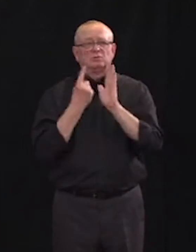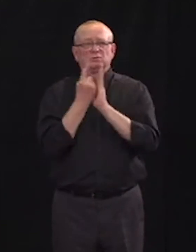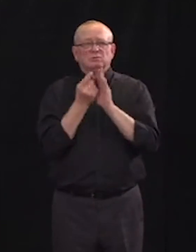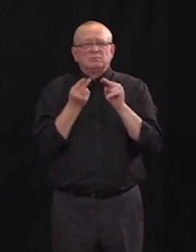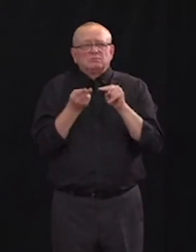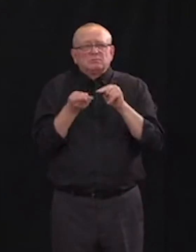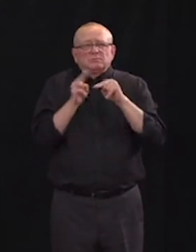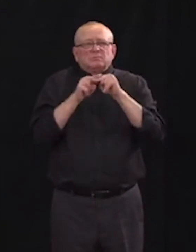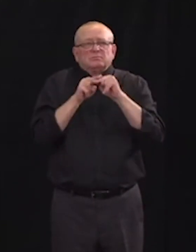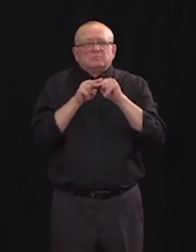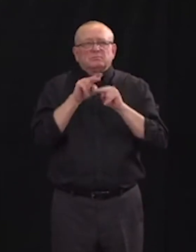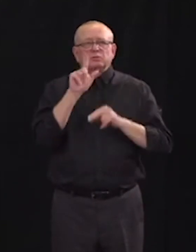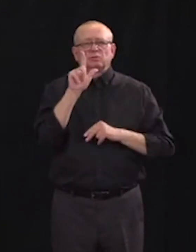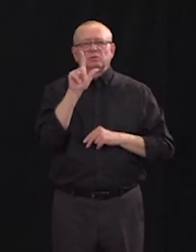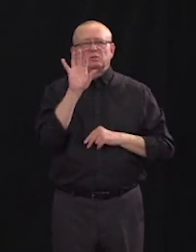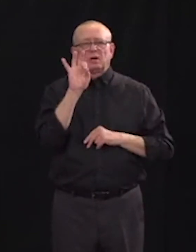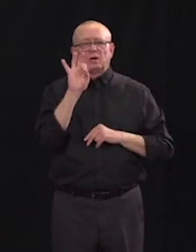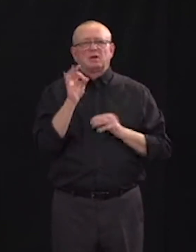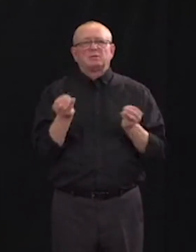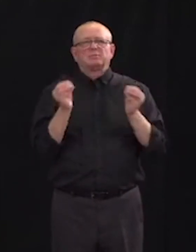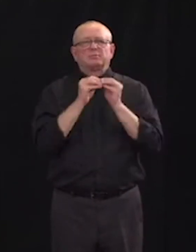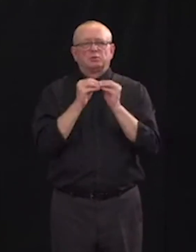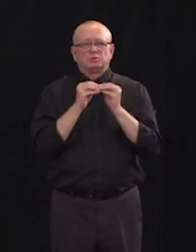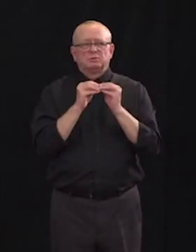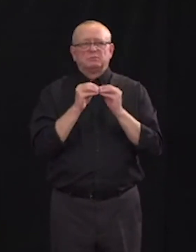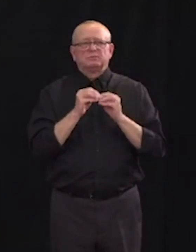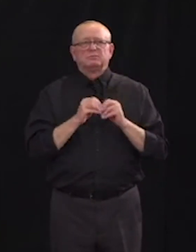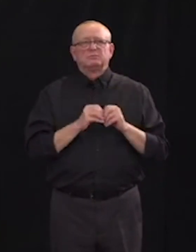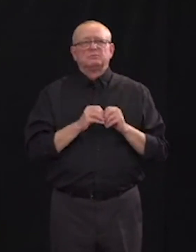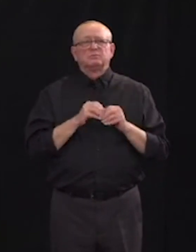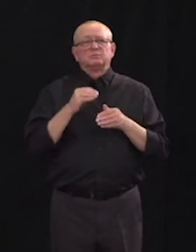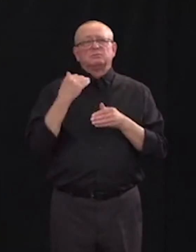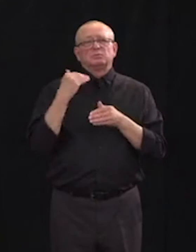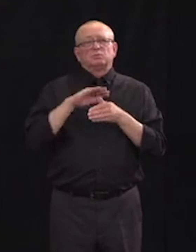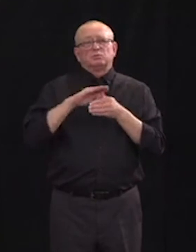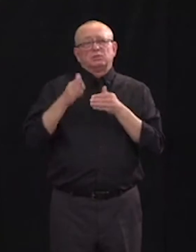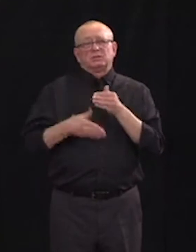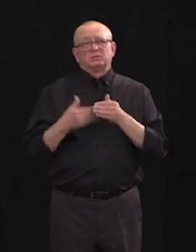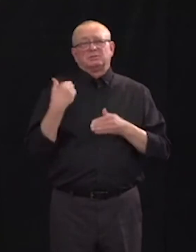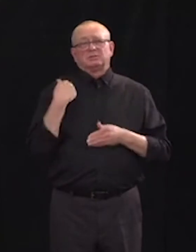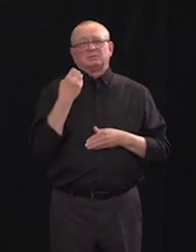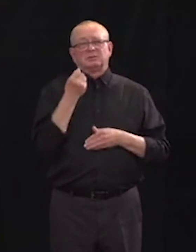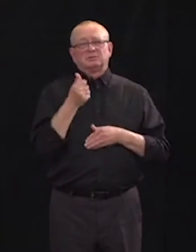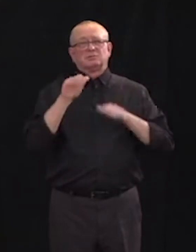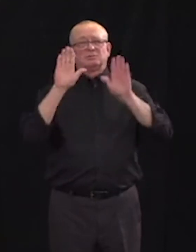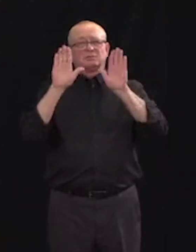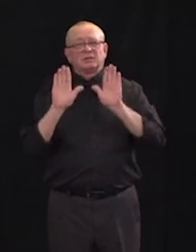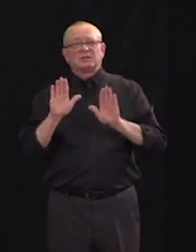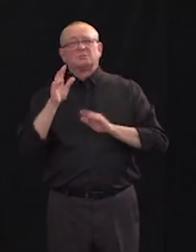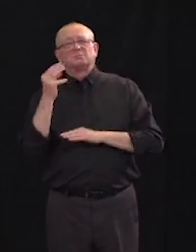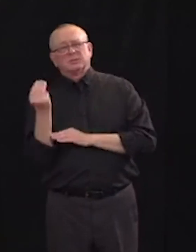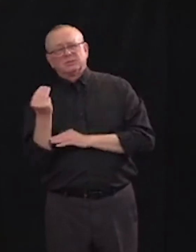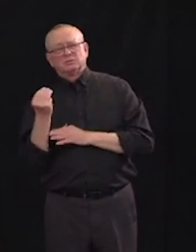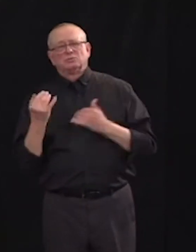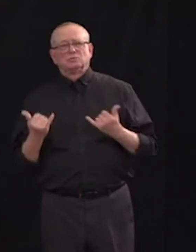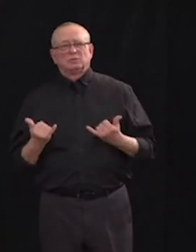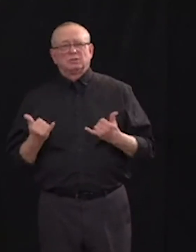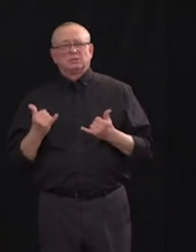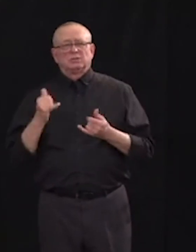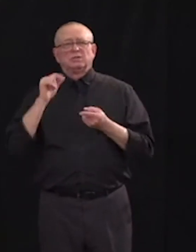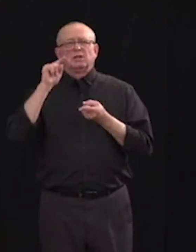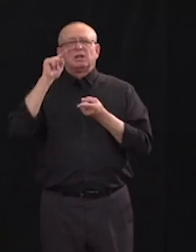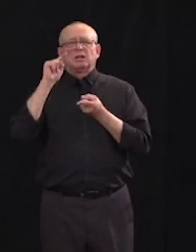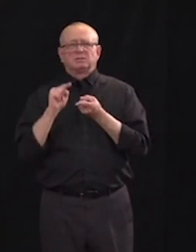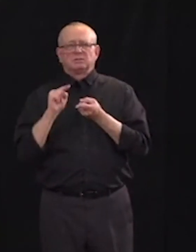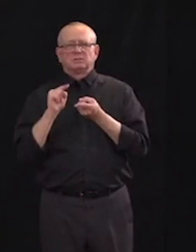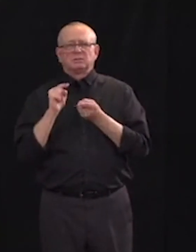While the number of confirmed cases in the last few days has been less than what we've seen previously, this is due to several factors.